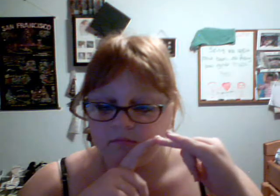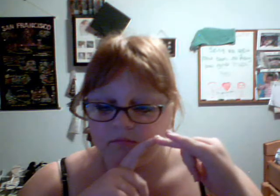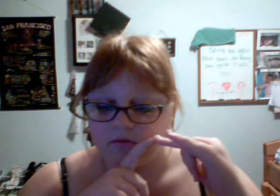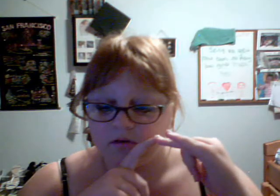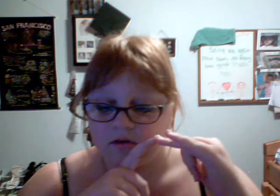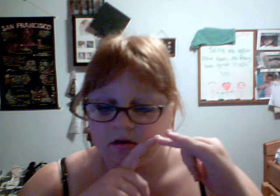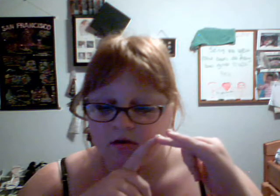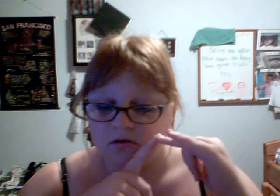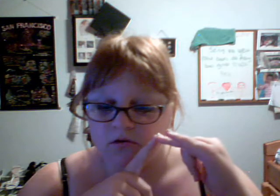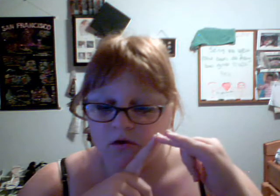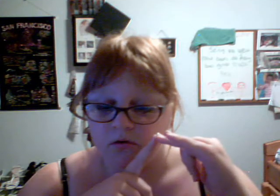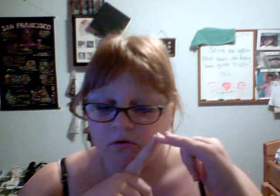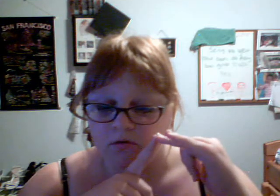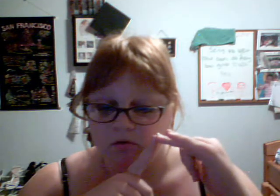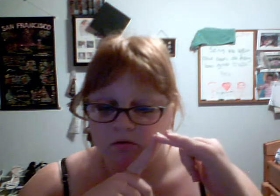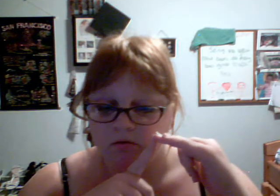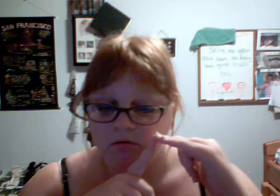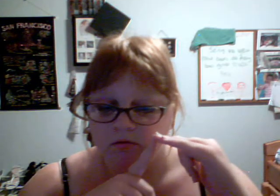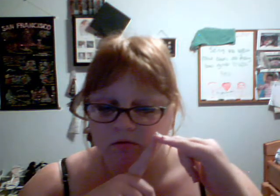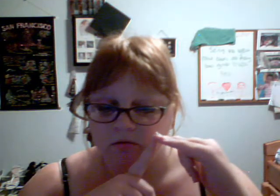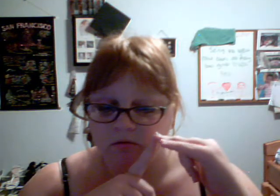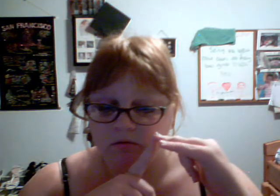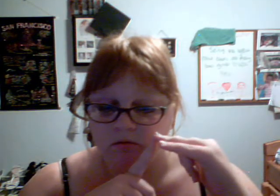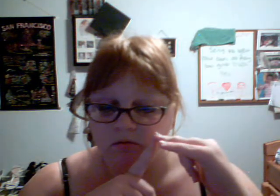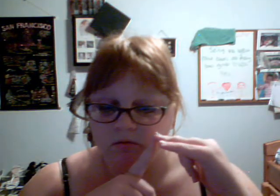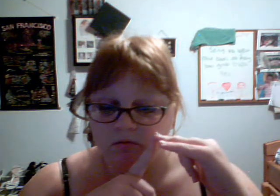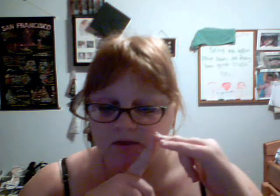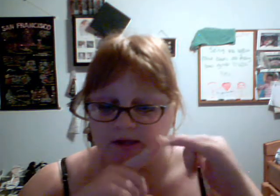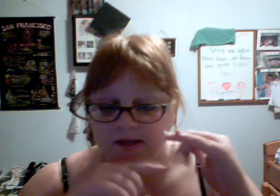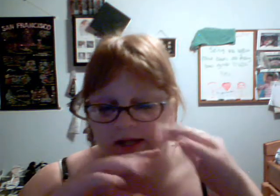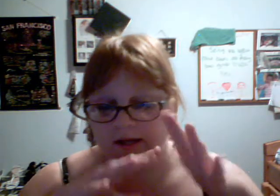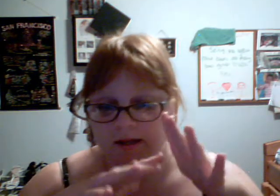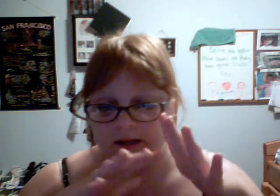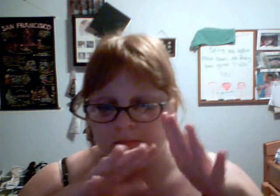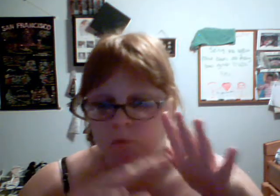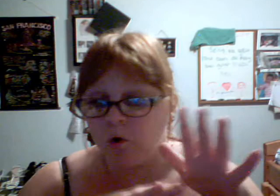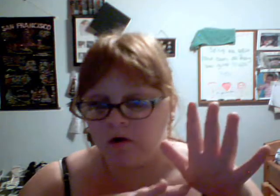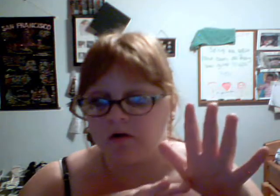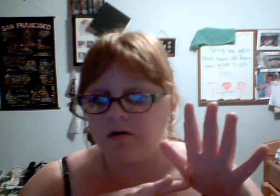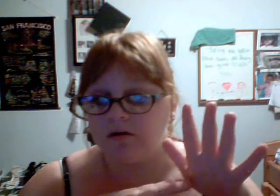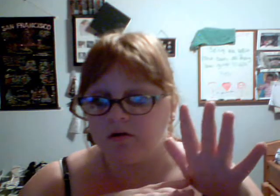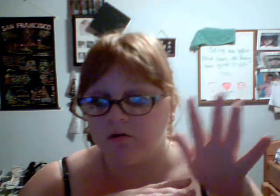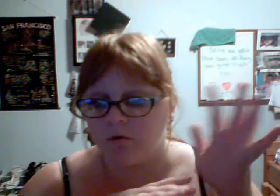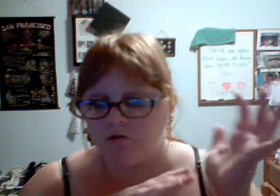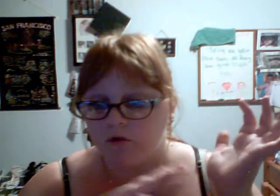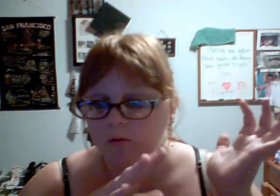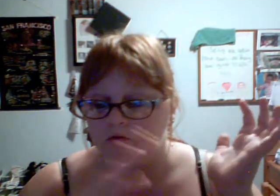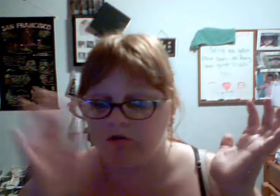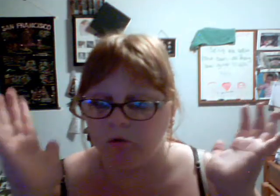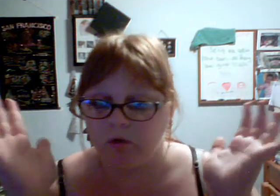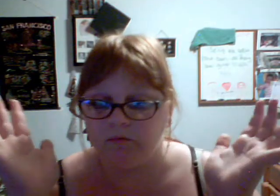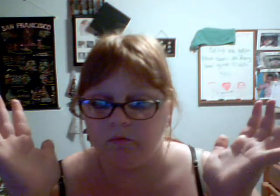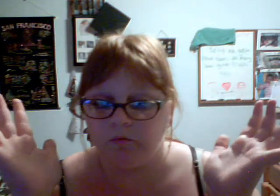Um, so, they didn't take anything important, which I was so grateful for.